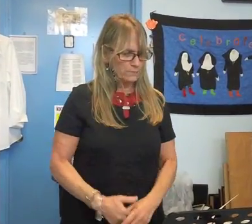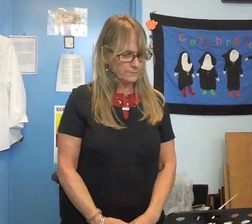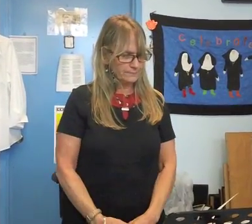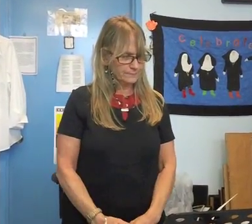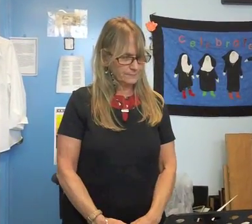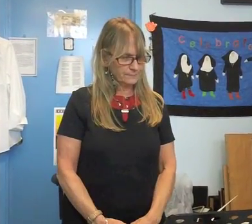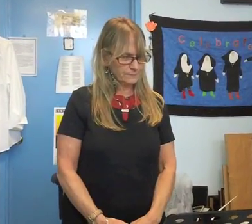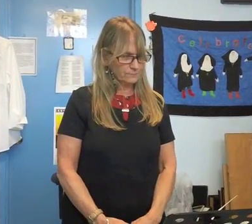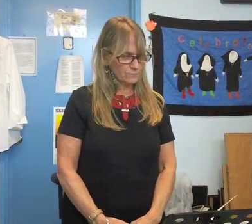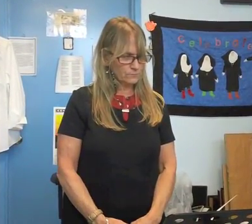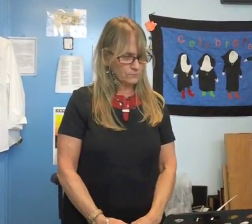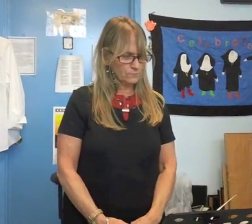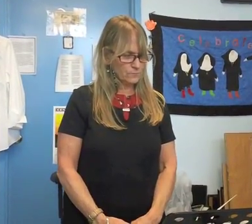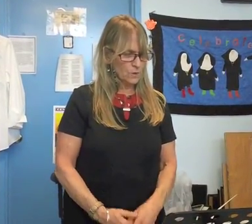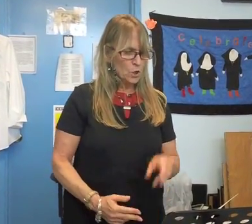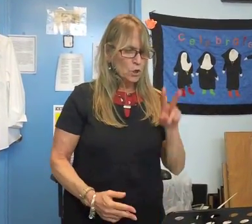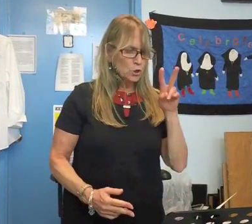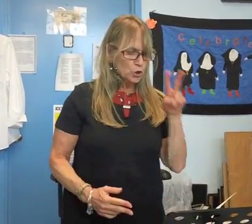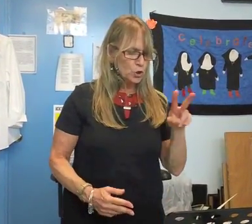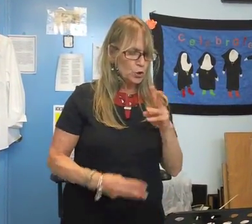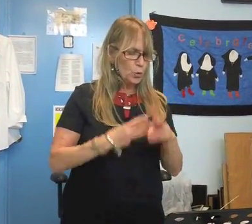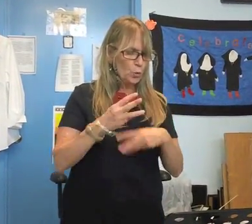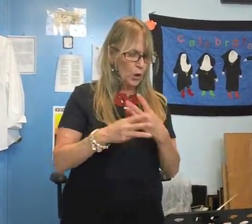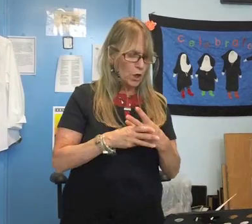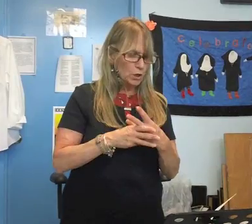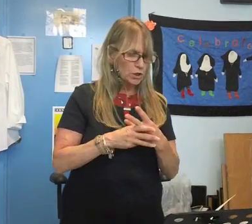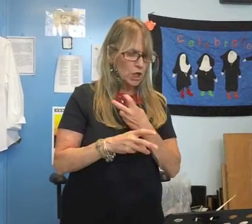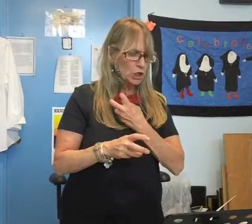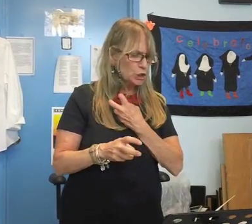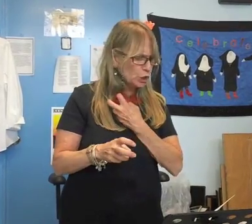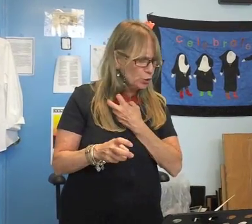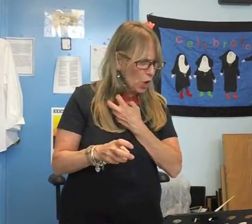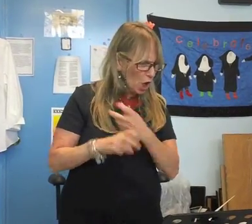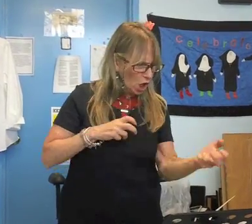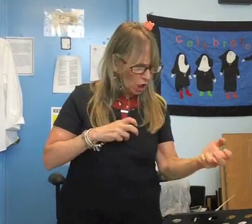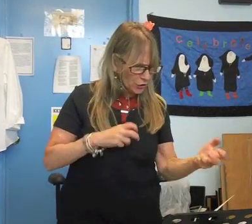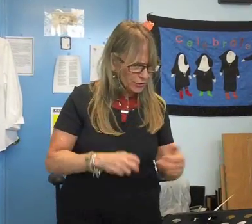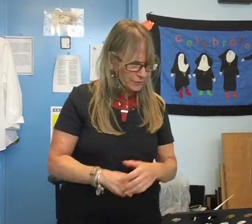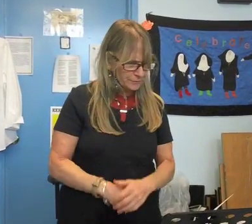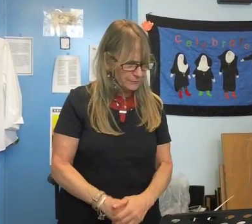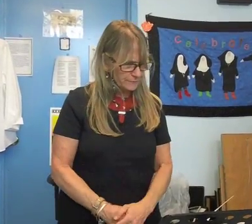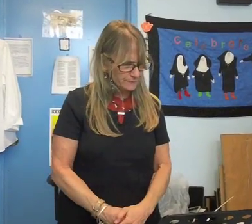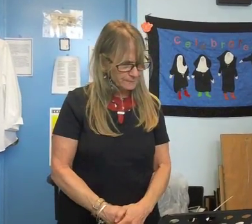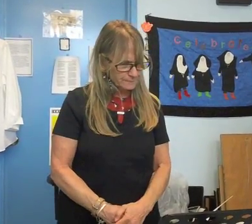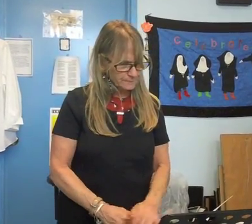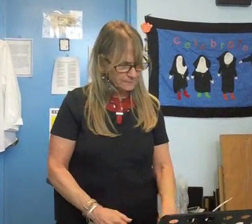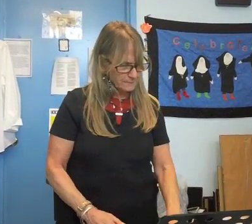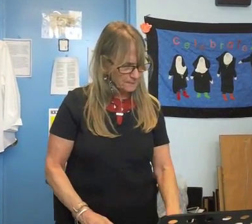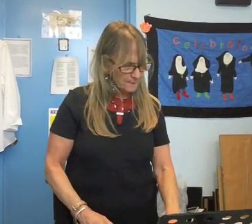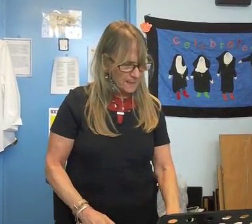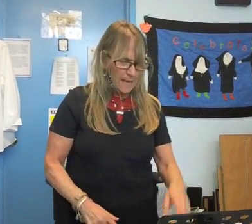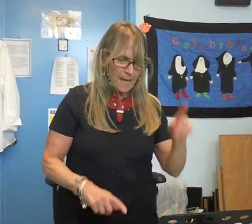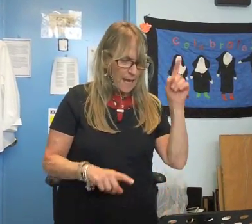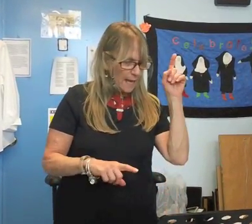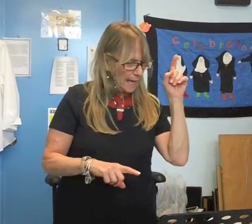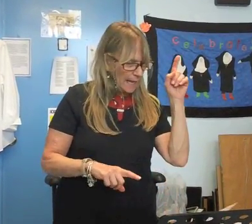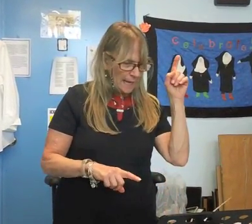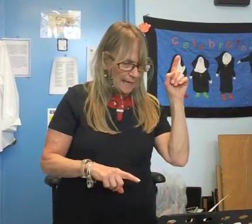baby can have two worlds two worlds is too hard skipping down to the last line on the middle of the